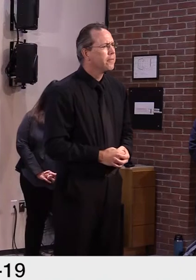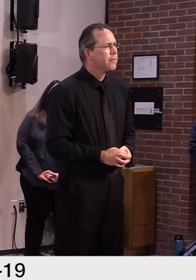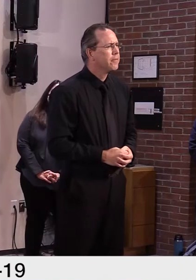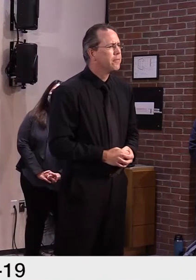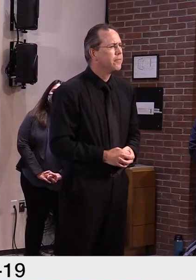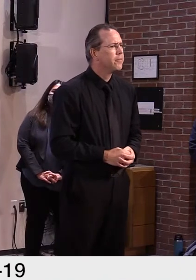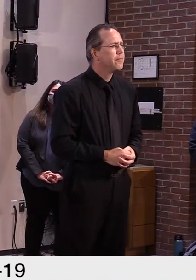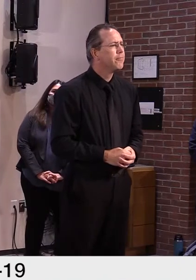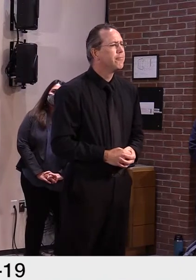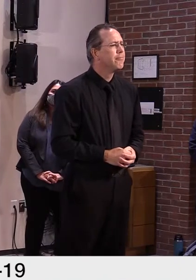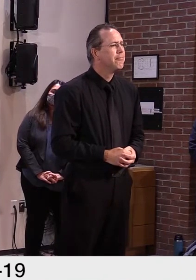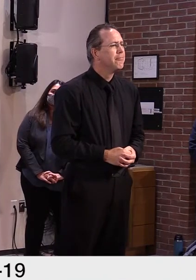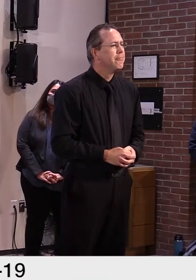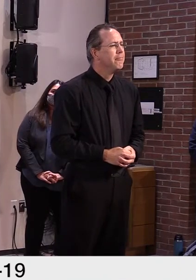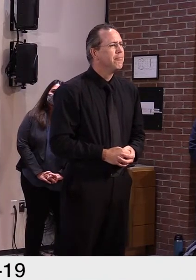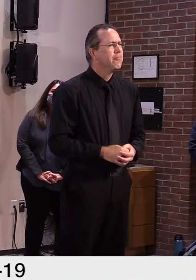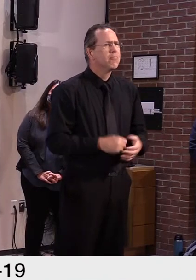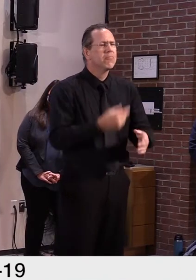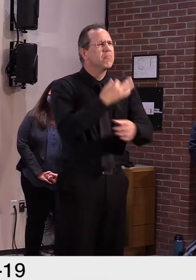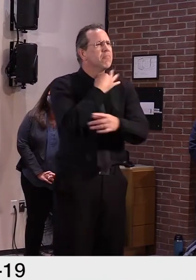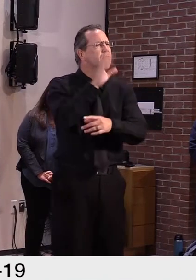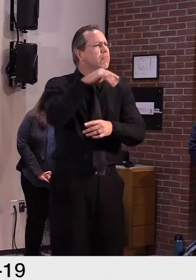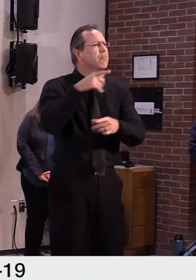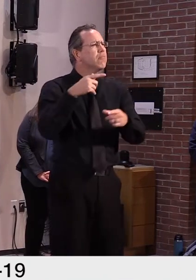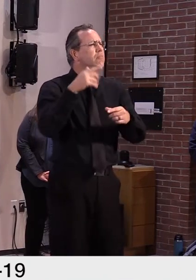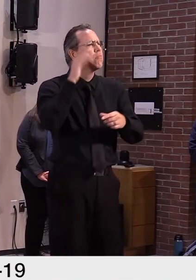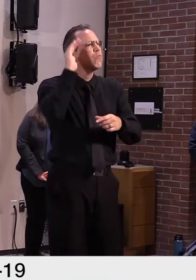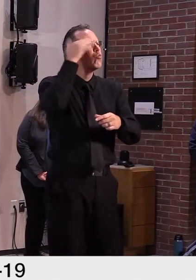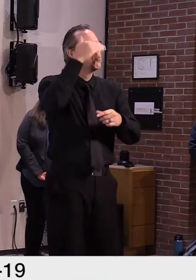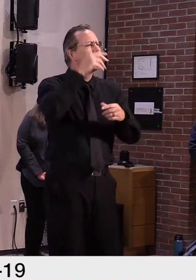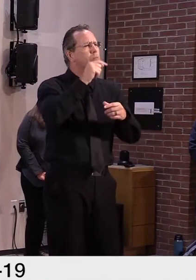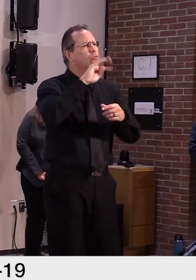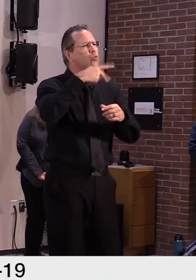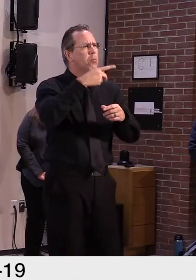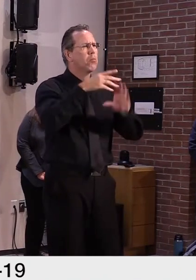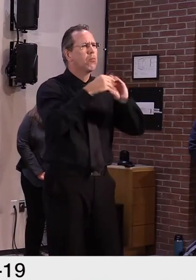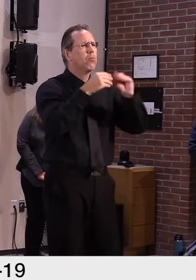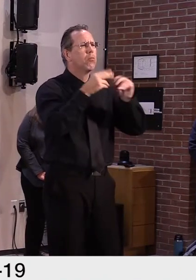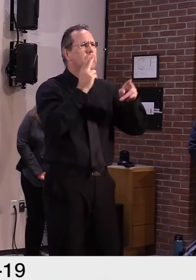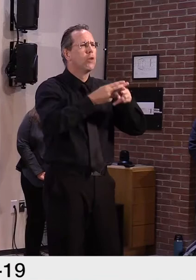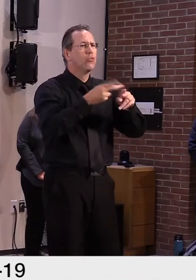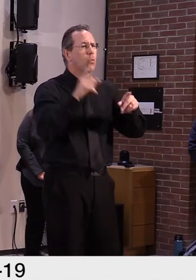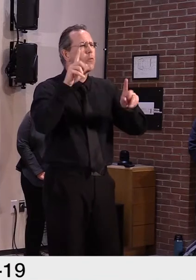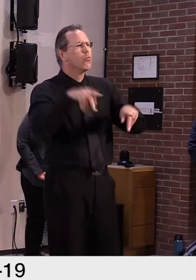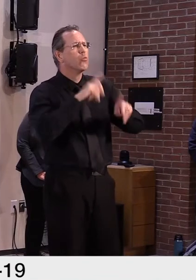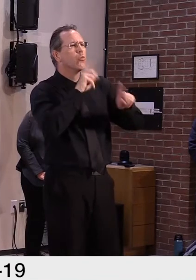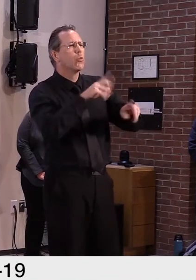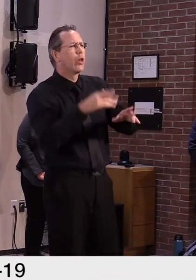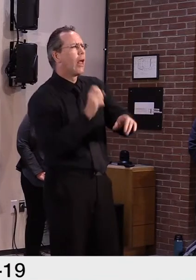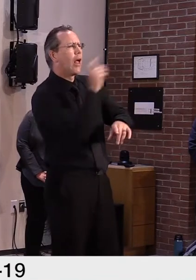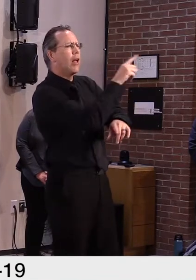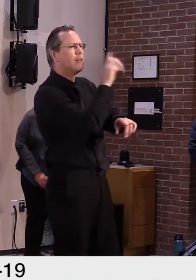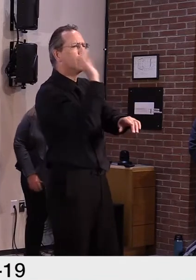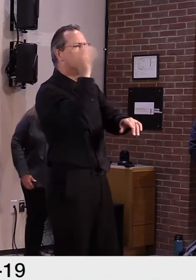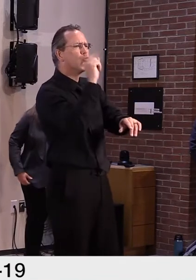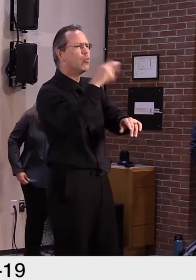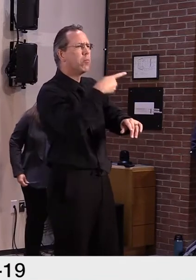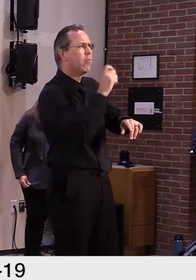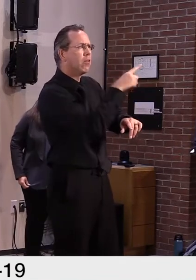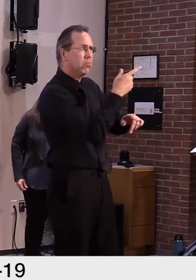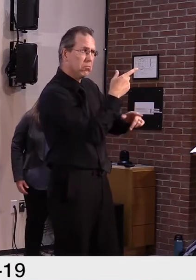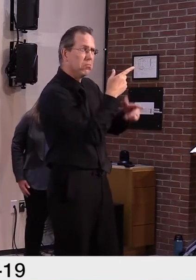Yeah, unfortunately, I can't say that I was surprised, but I think this is dangerous rhetoric, and I think it further